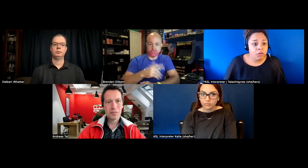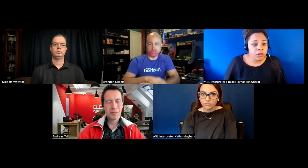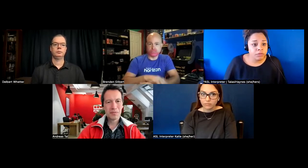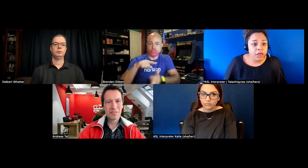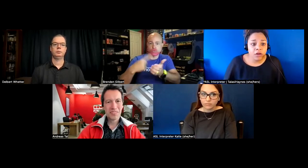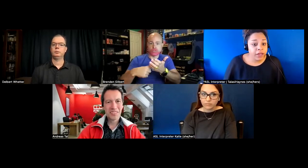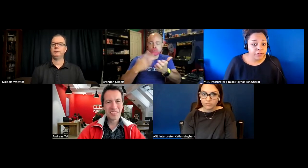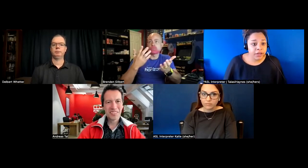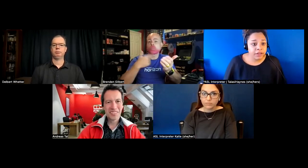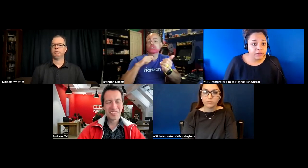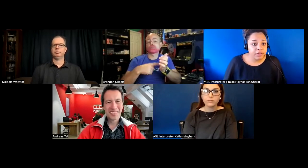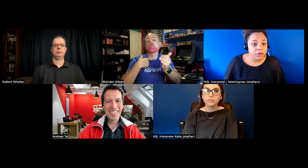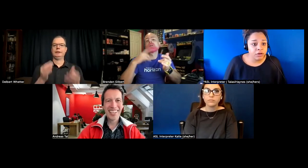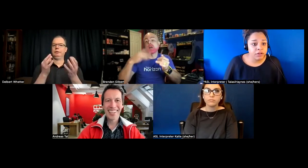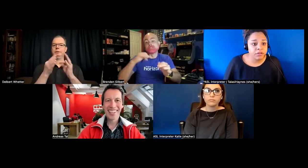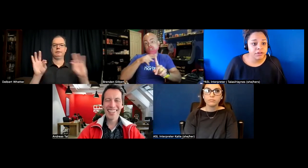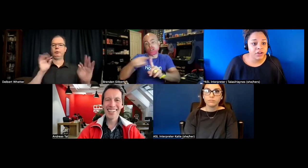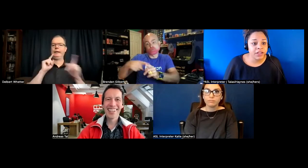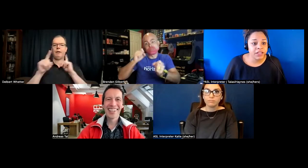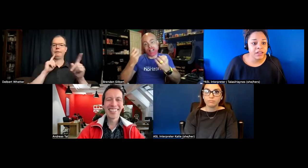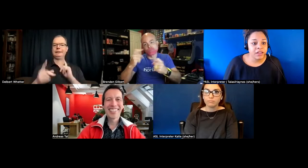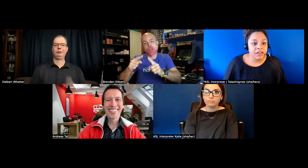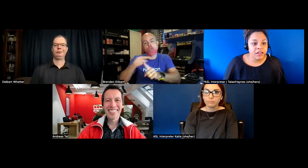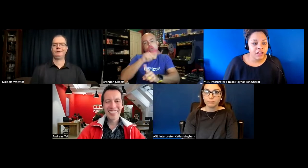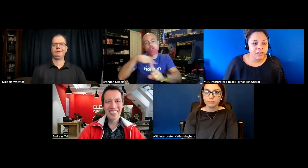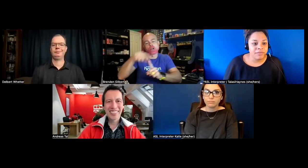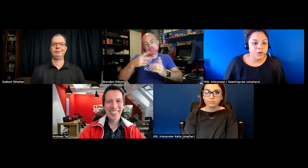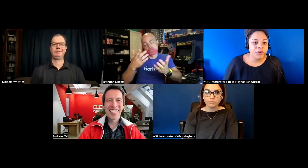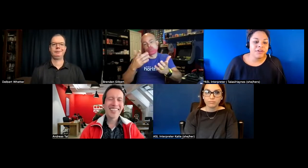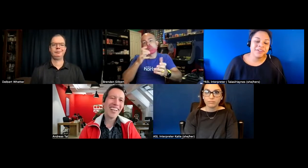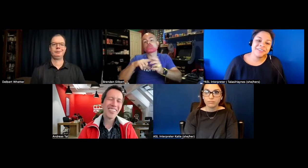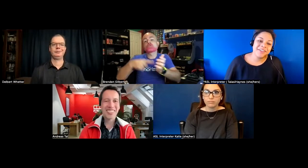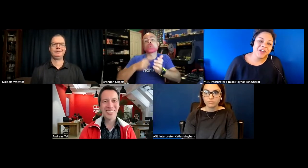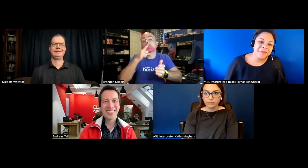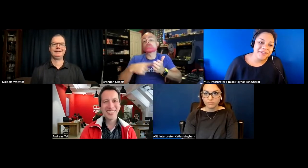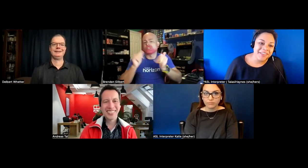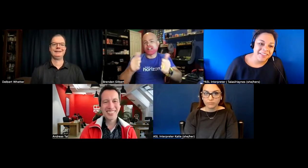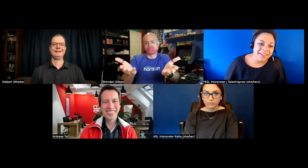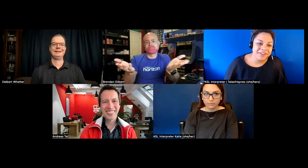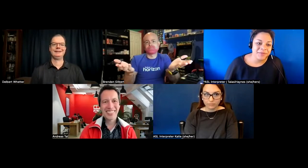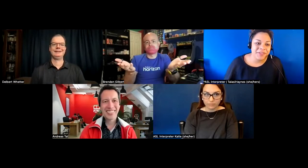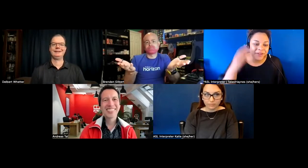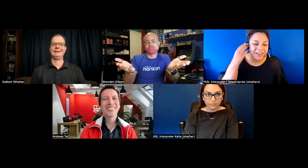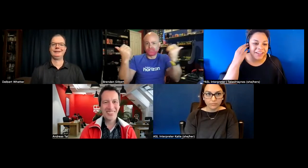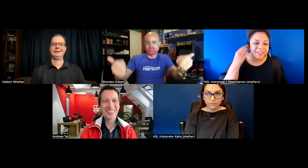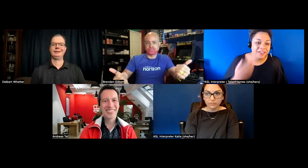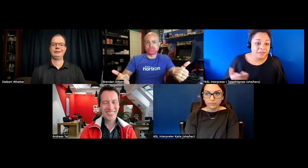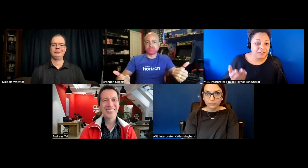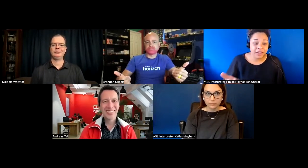yeah go ahead if you have anything to say you can start talking um we were okay talking about sign language but then we kind of got a little off track here